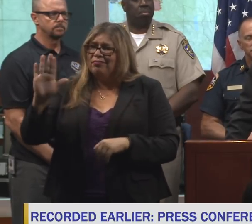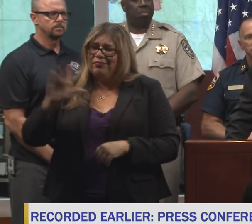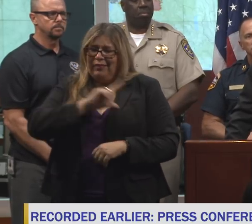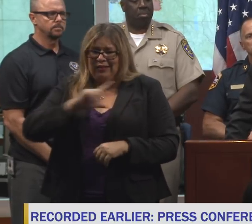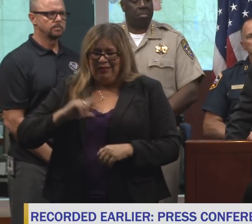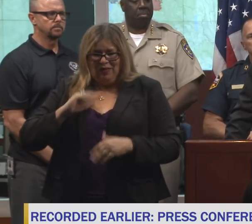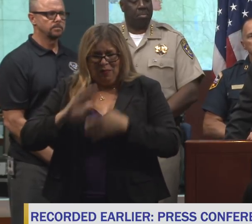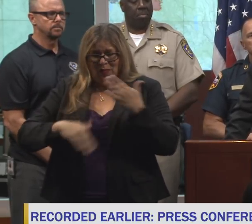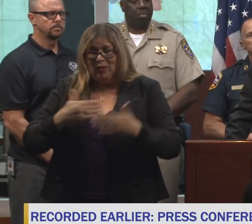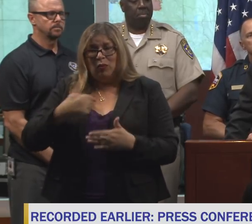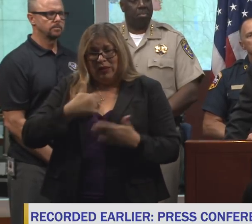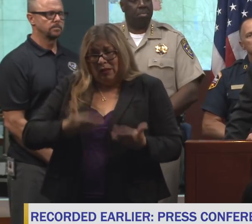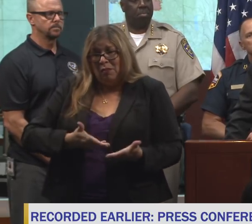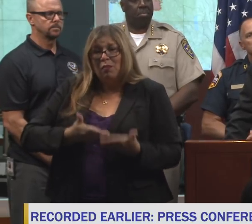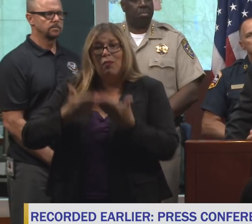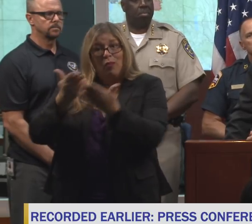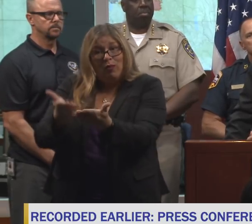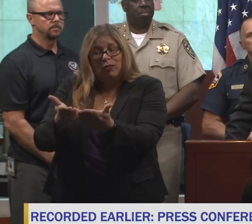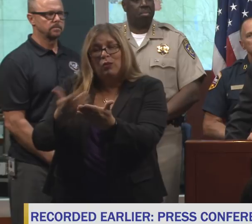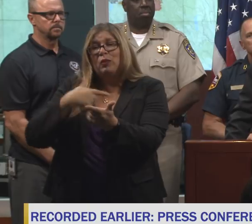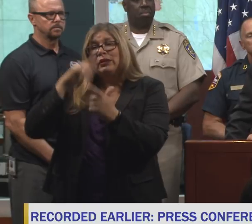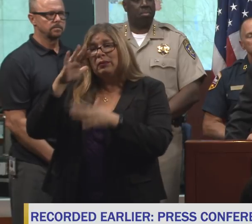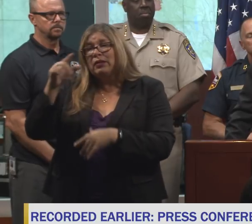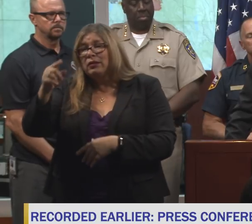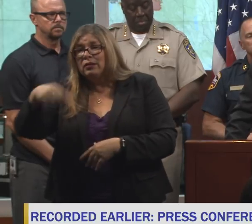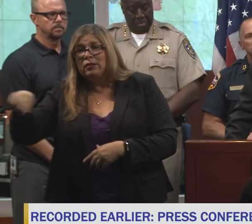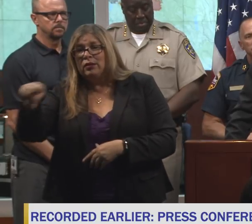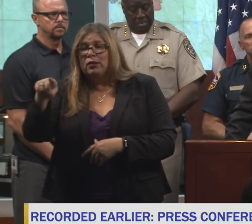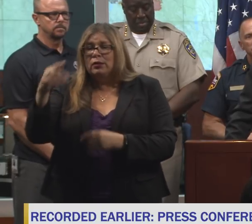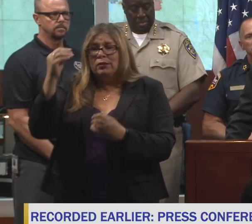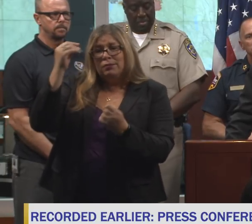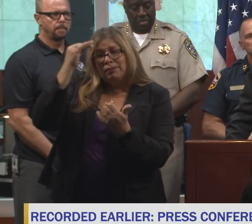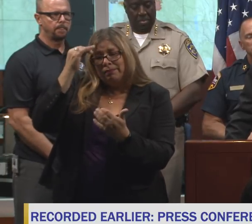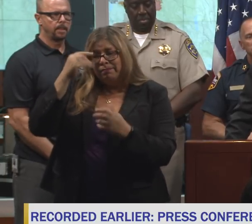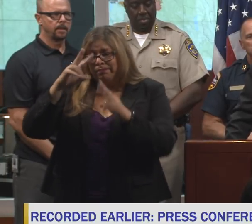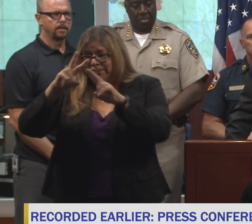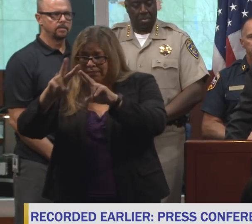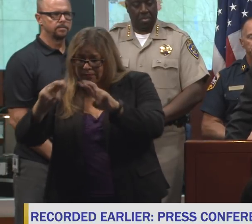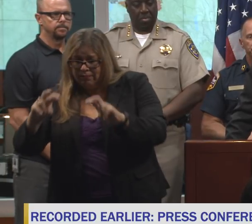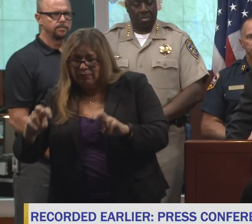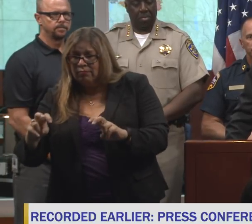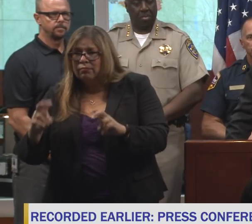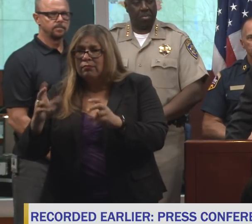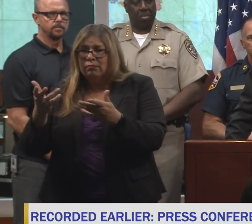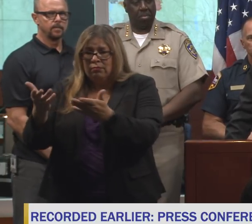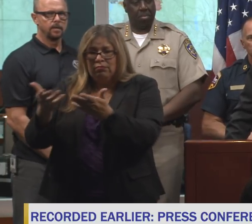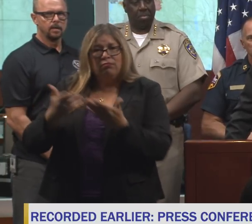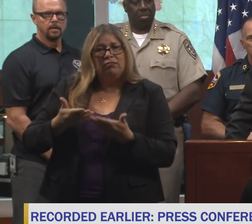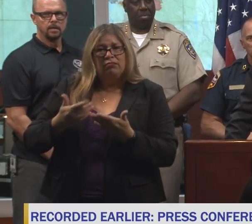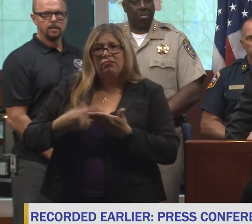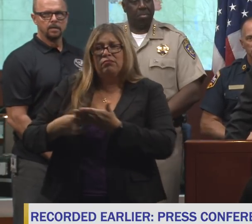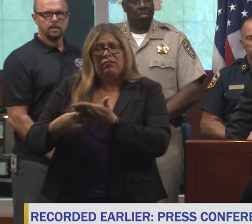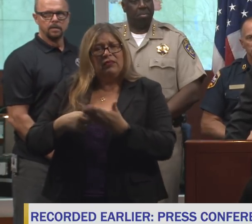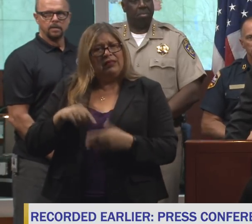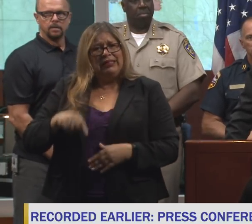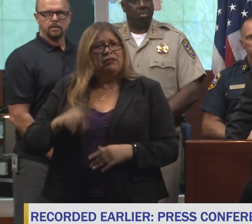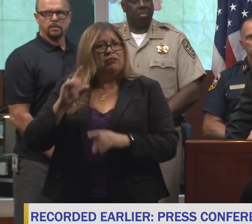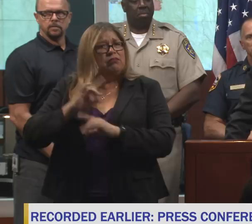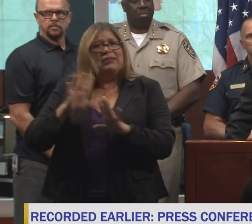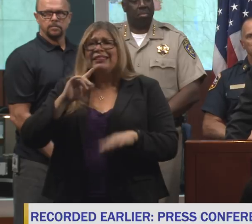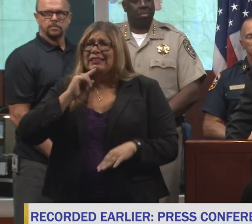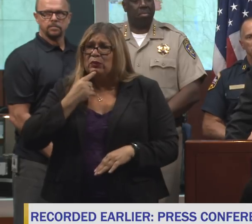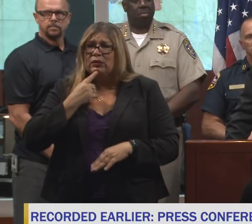the ball in play, and now we expect thoughtful people to reflect on this. This is serious business, and